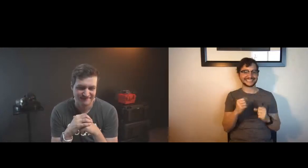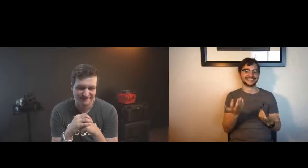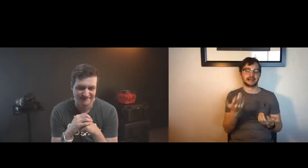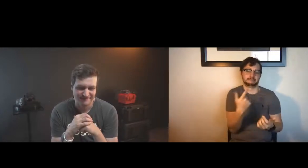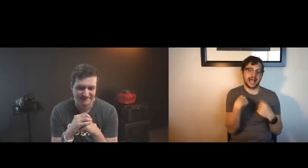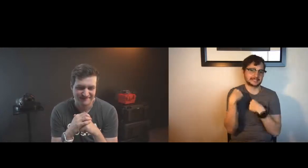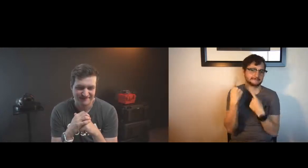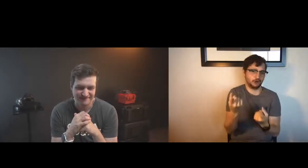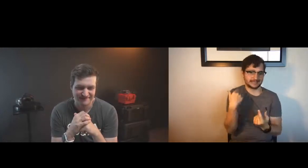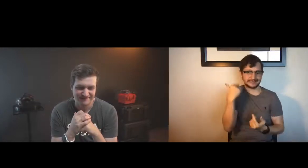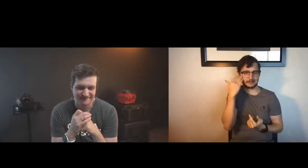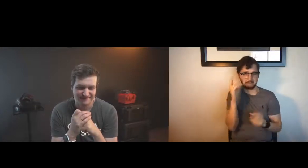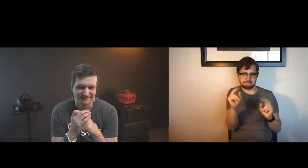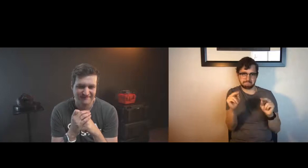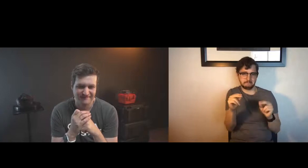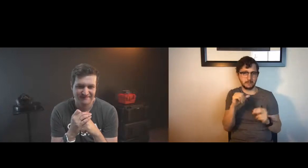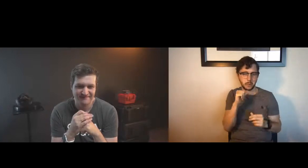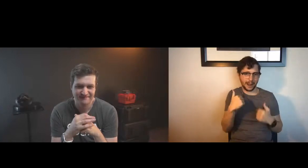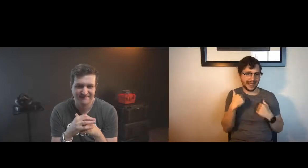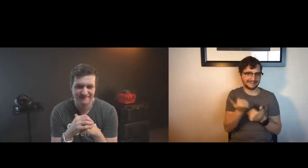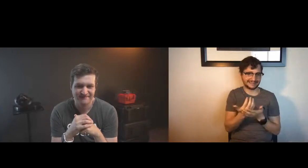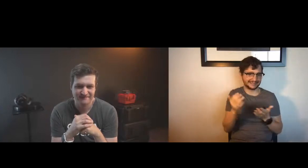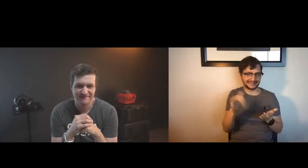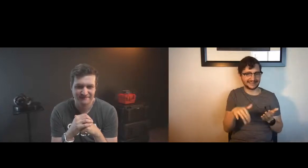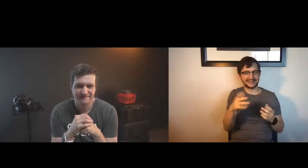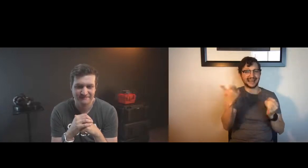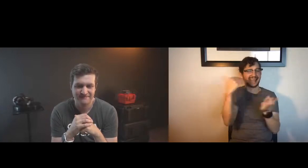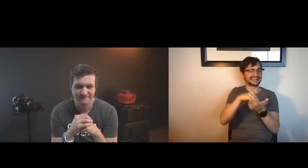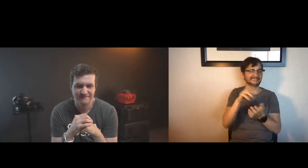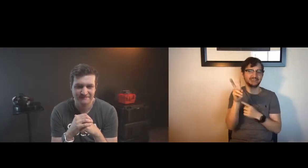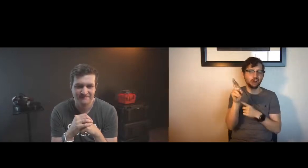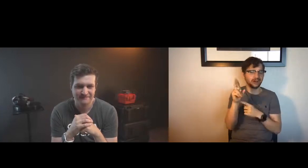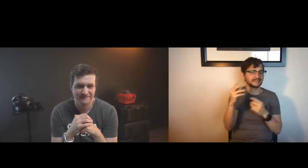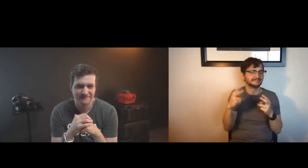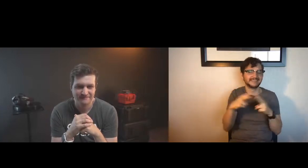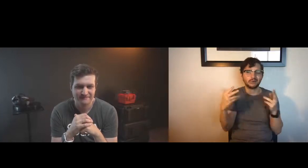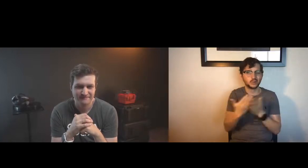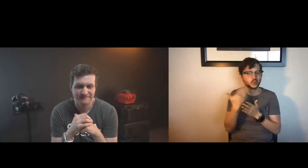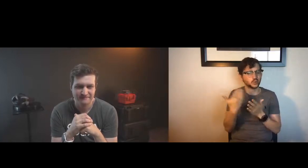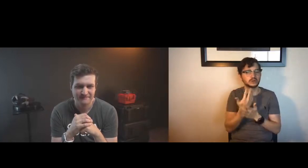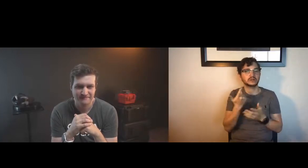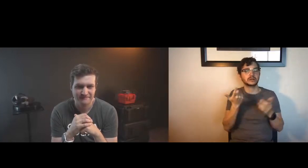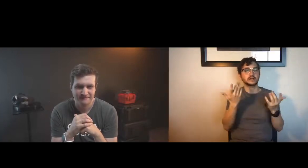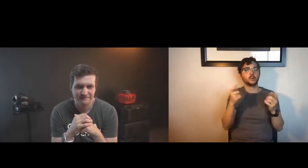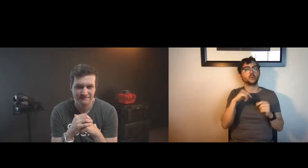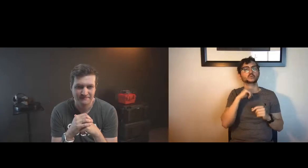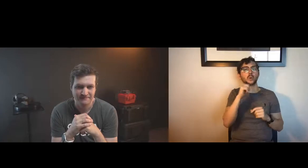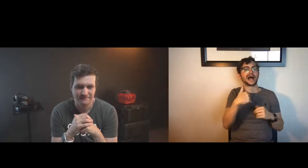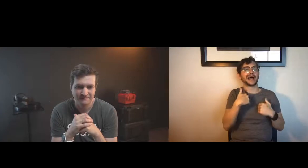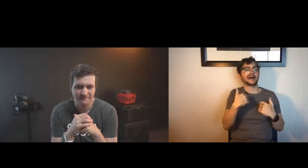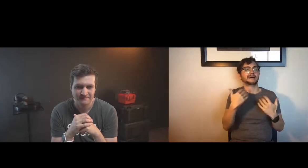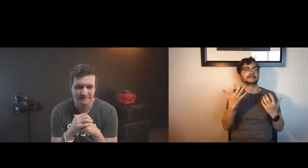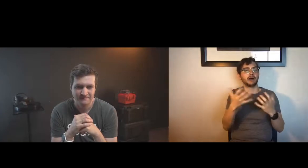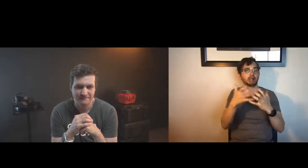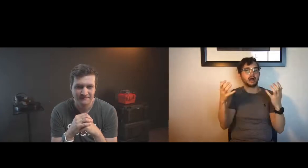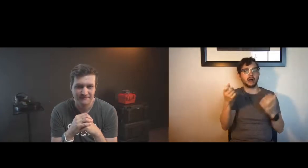that would be amazing um as far as i know no nothing like that exists at the moment but again vr is